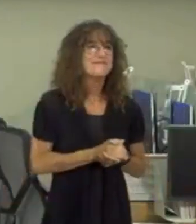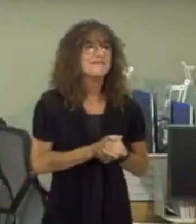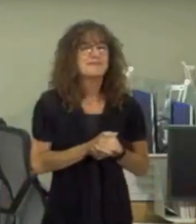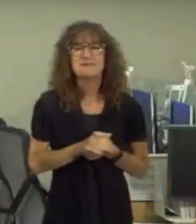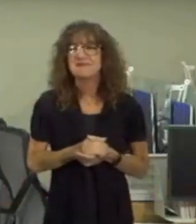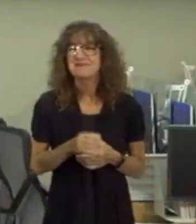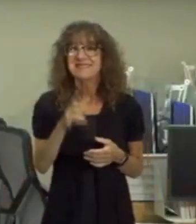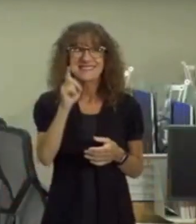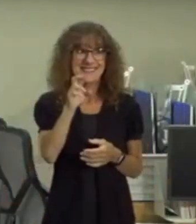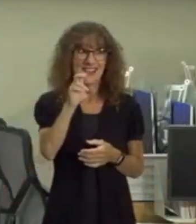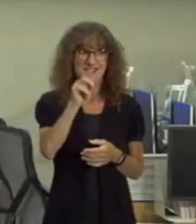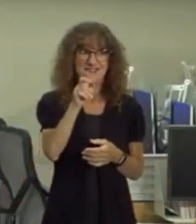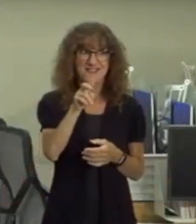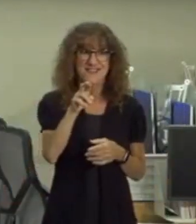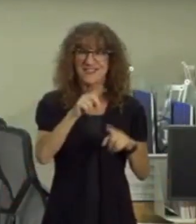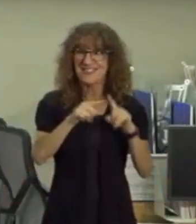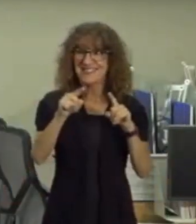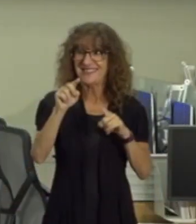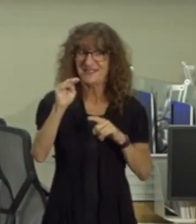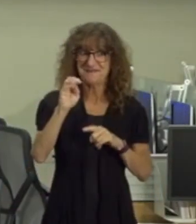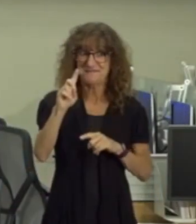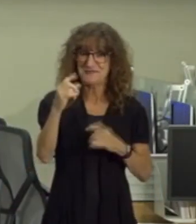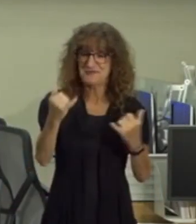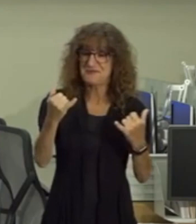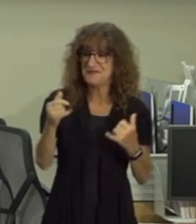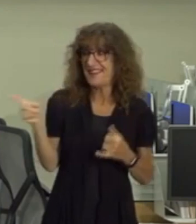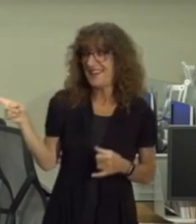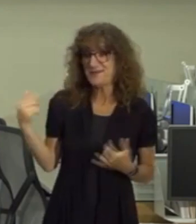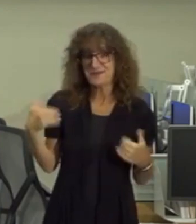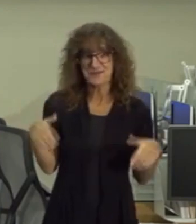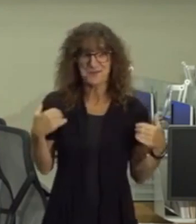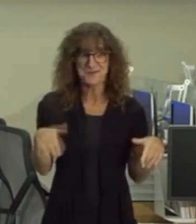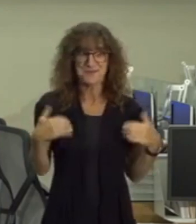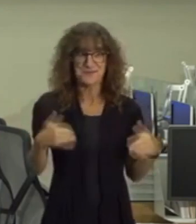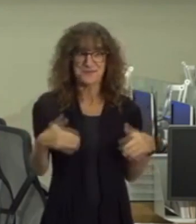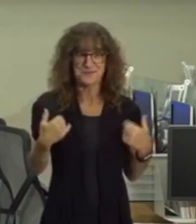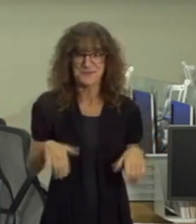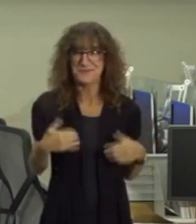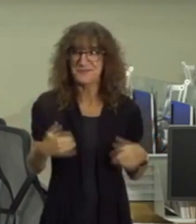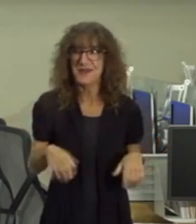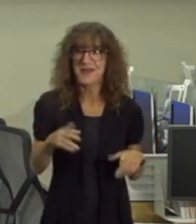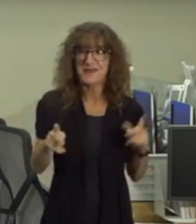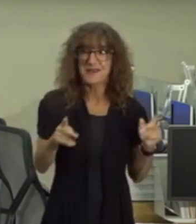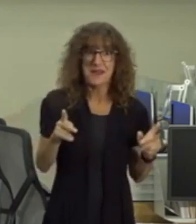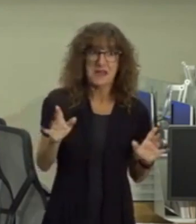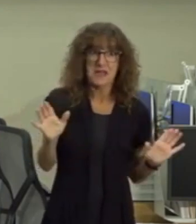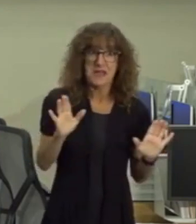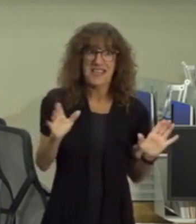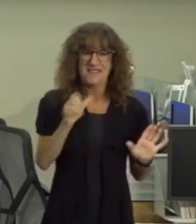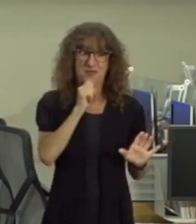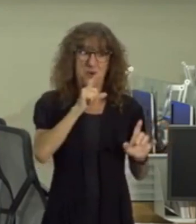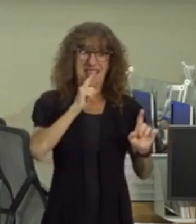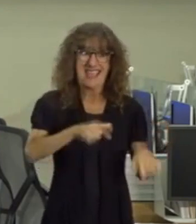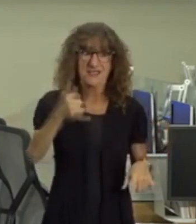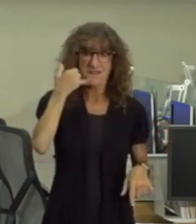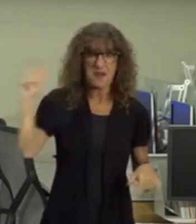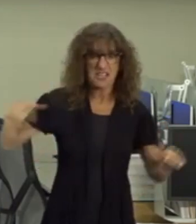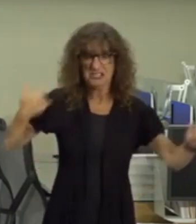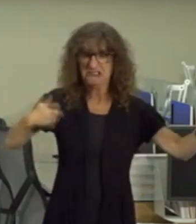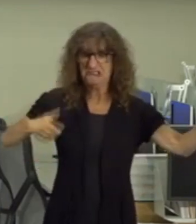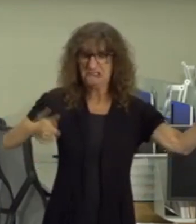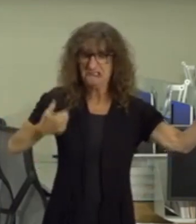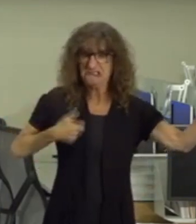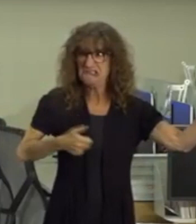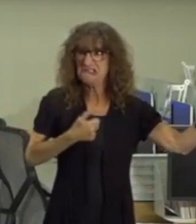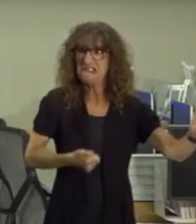i tell you dr carter's in a different mood today isn't he he said he's going he's going to so for those who don't answer that covet call he's coming after you he said a